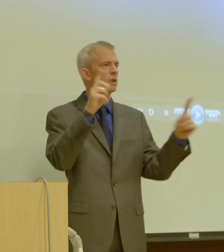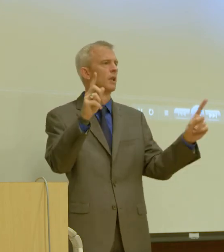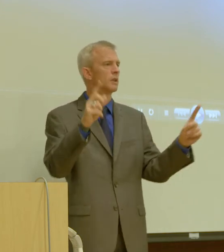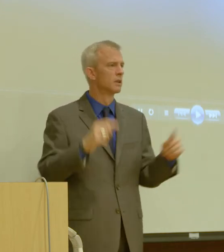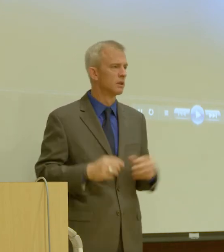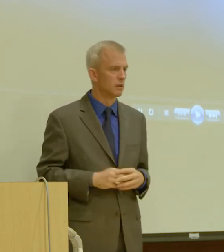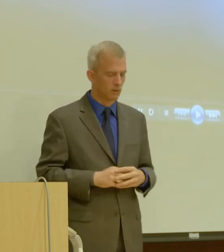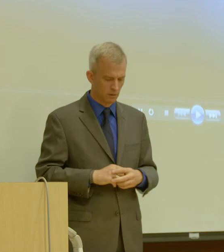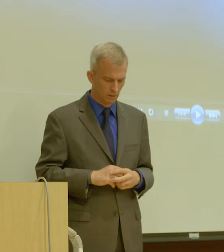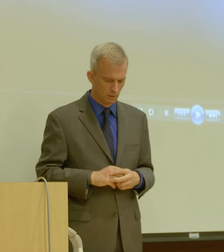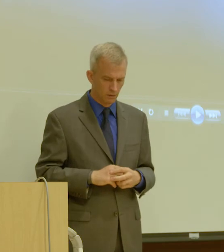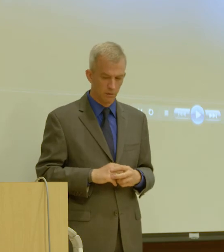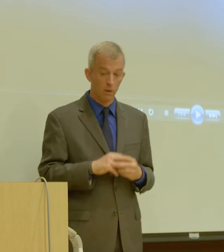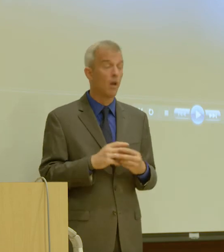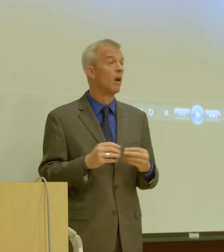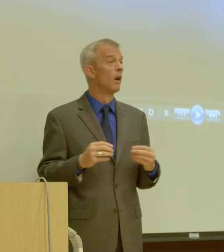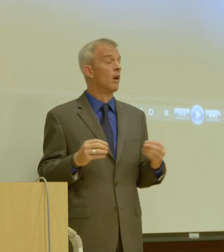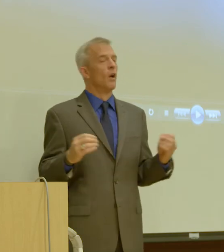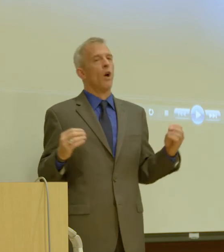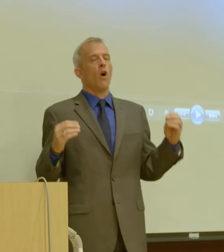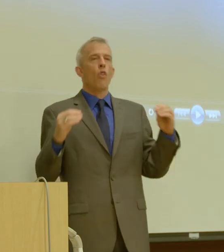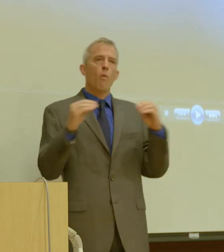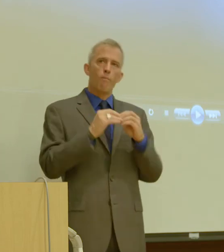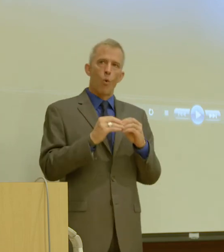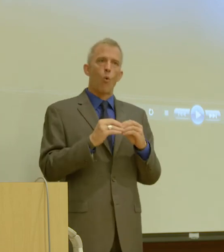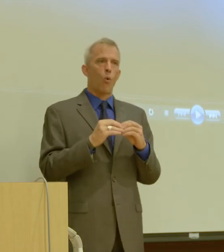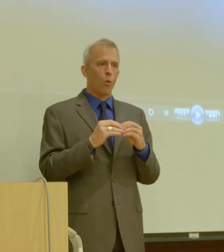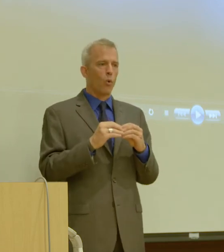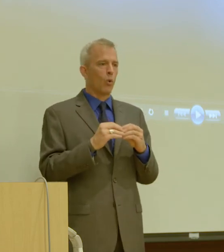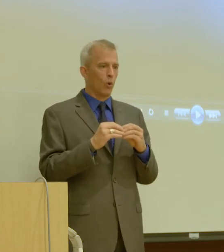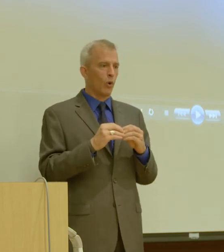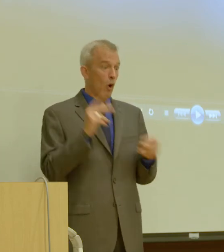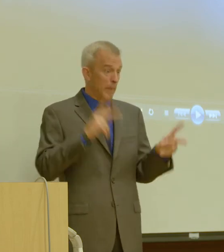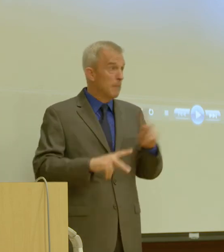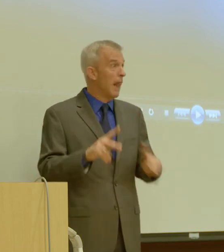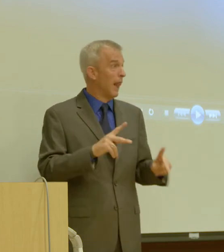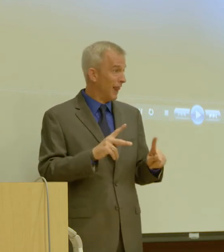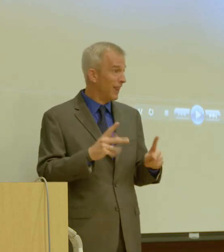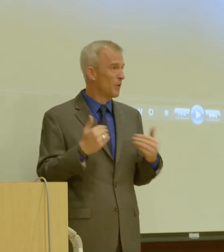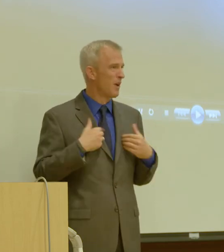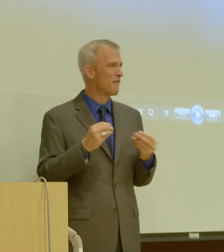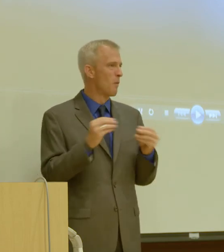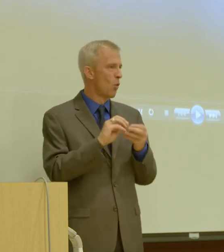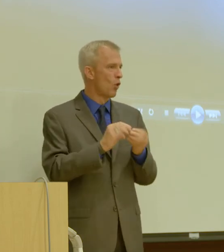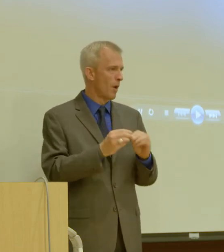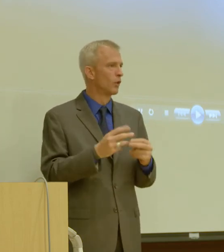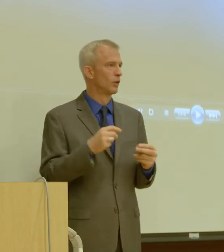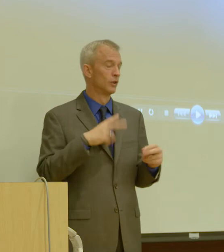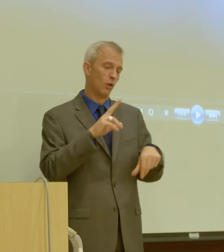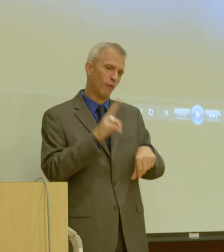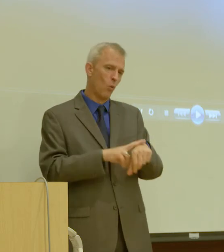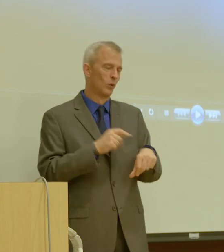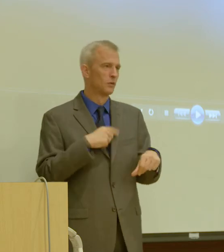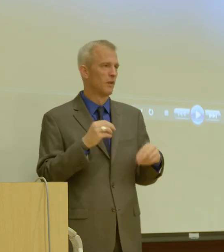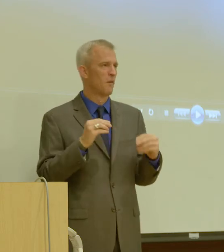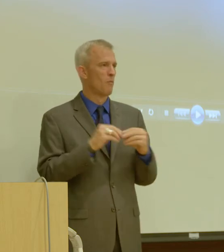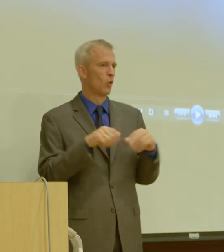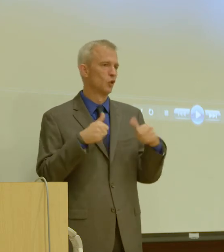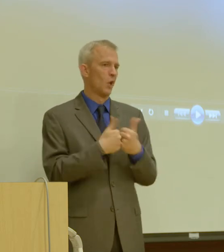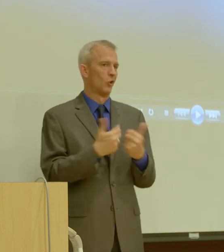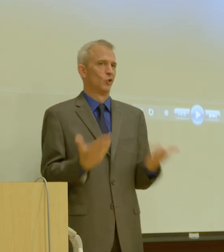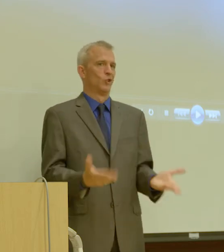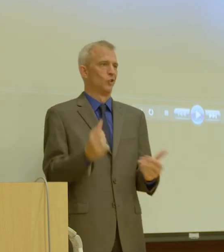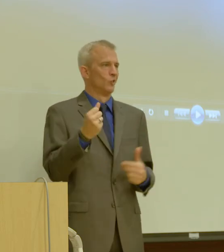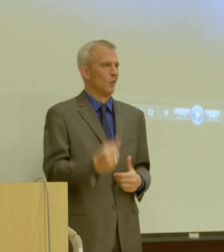uh, um, the more populous you are and the more numbers that we have, it's, there's certainly more challenges here in California than we have in most places. Um,